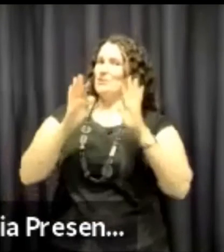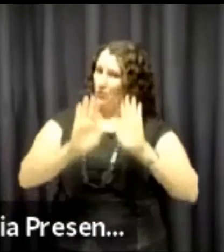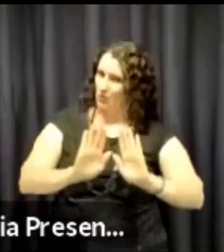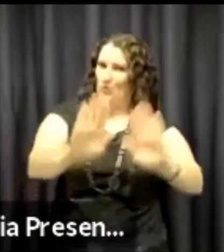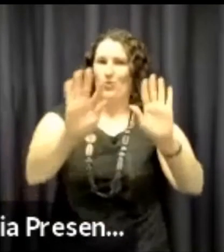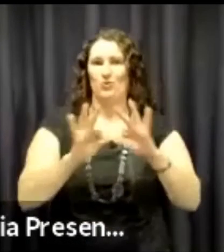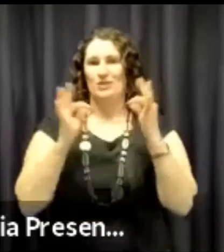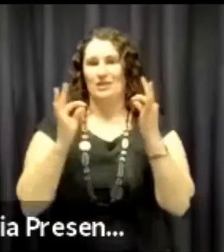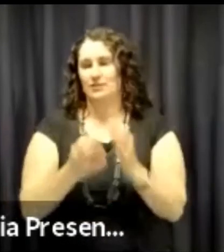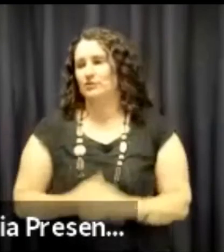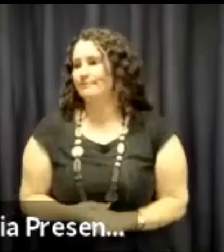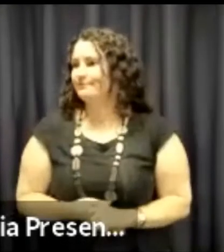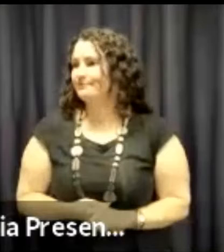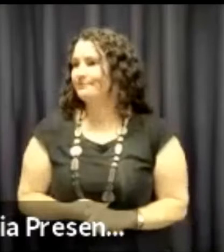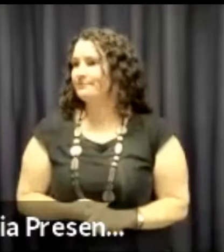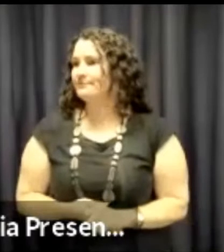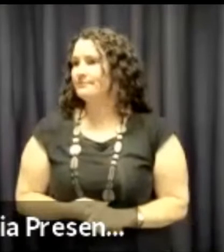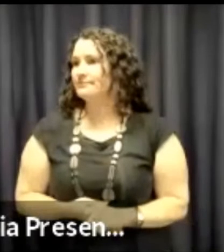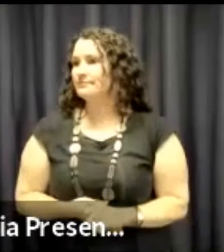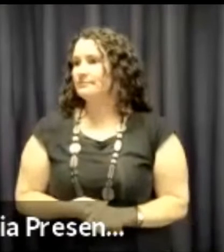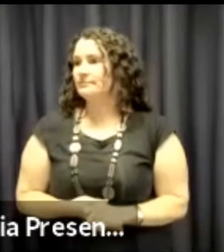not our organisation, it's your organisation.